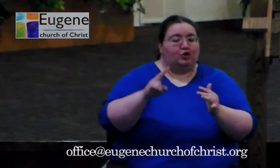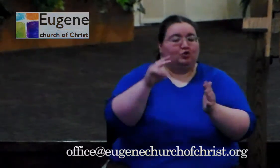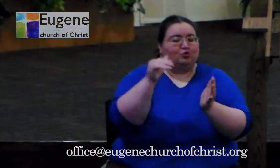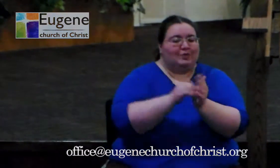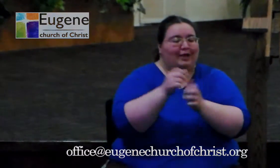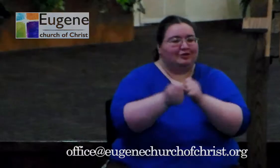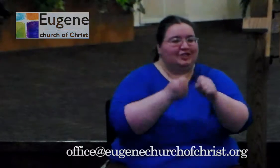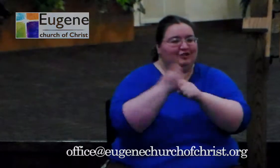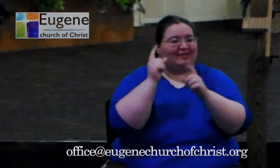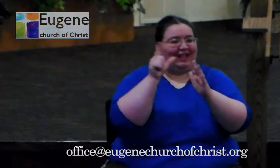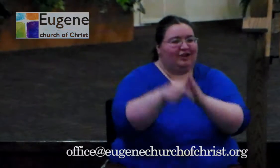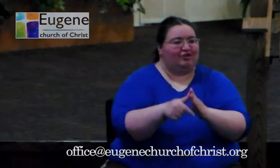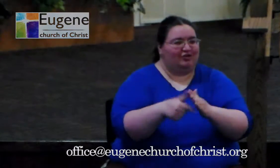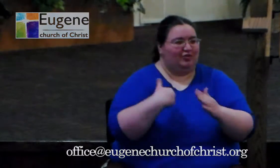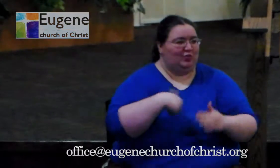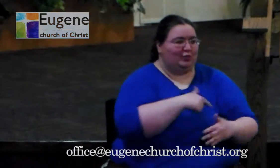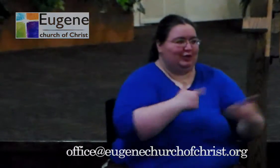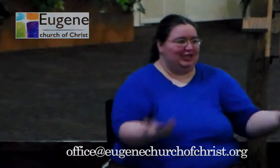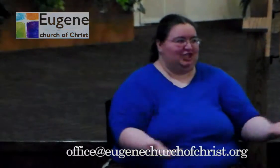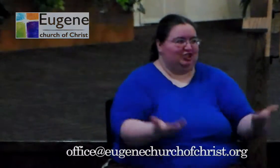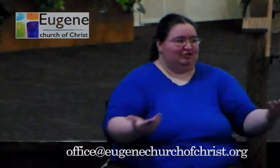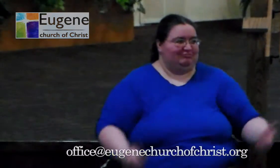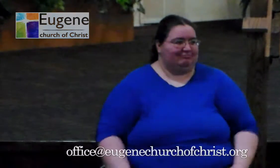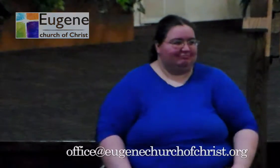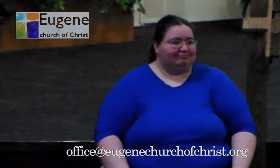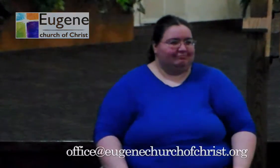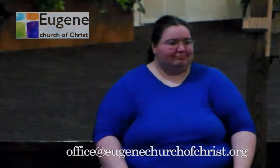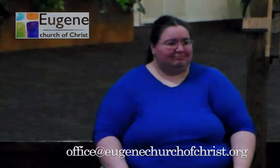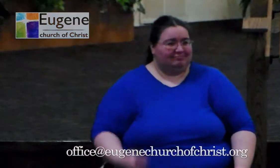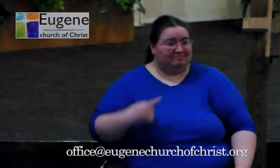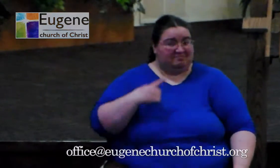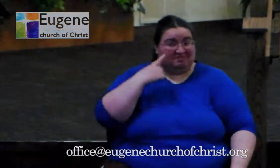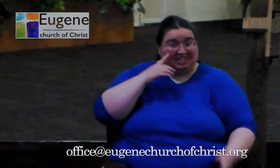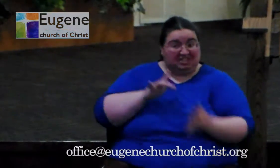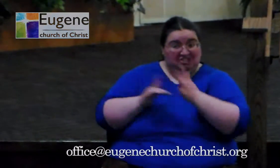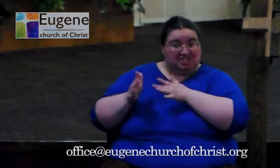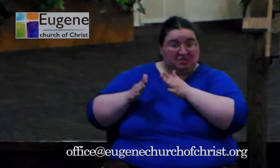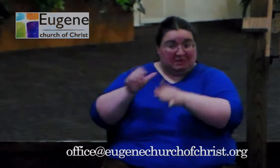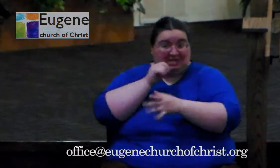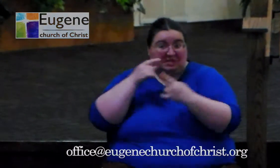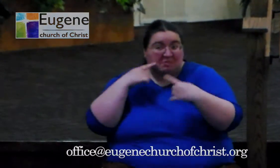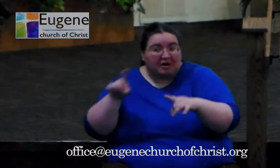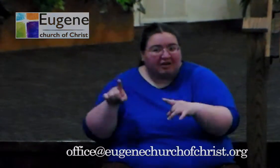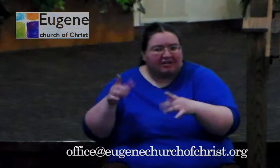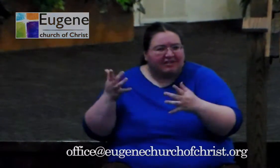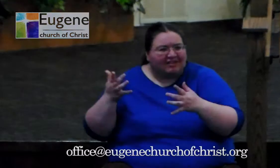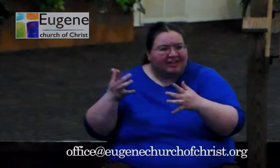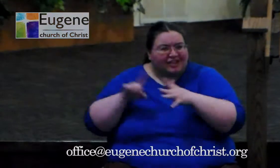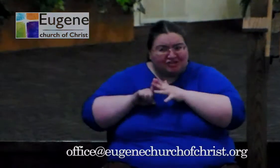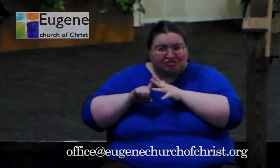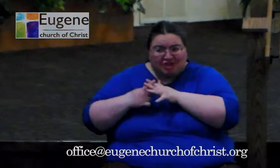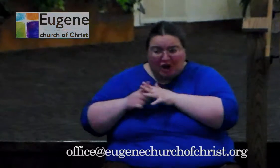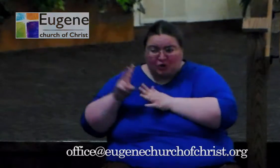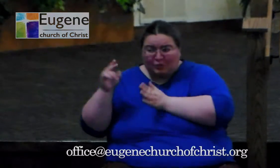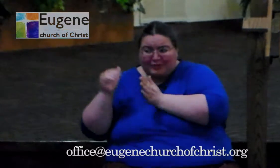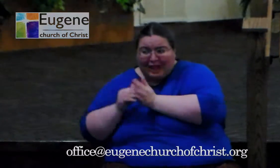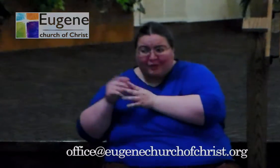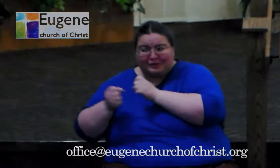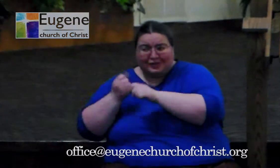the world from the Middle East where all this stuff happens, and here we are. And you think it can't work today. Look at how